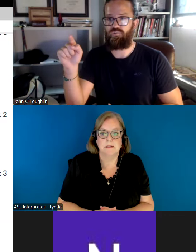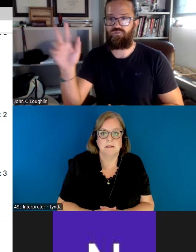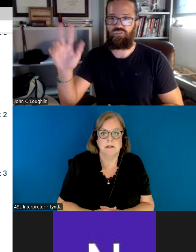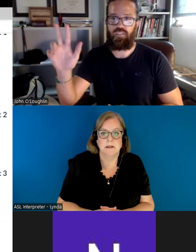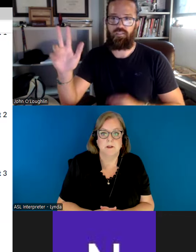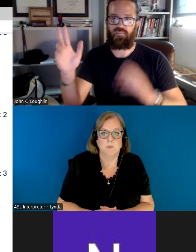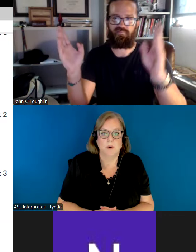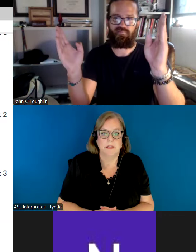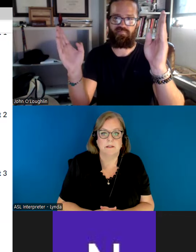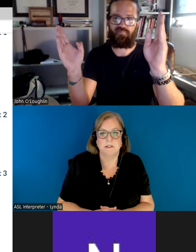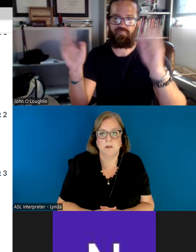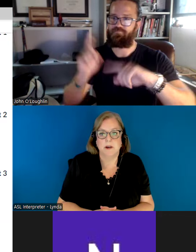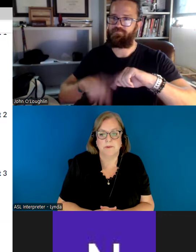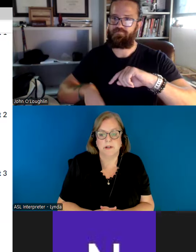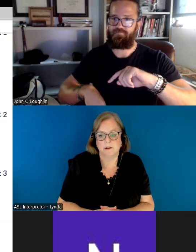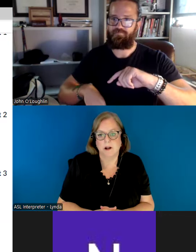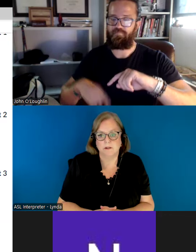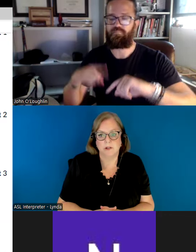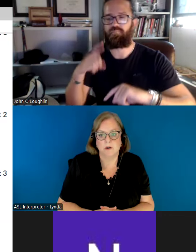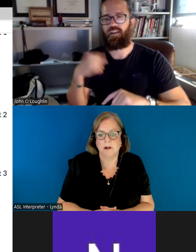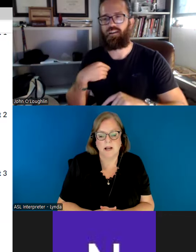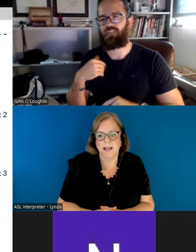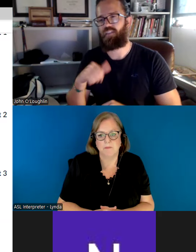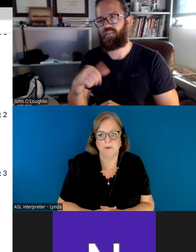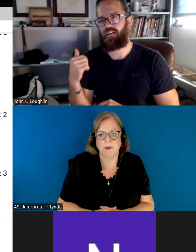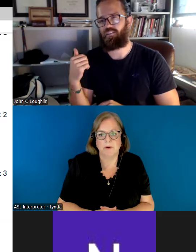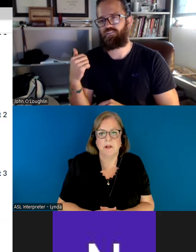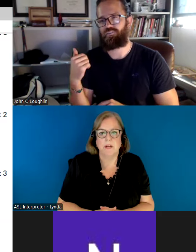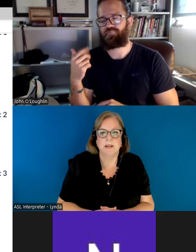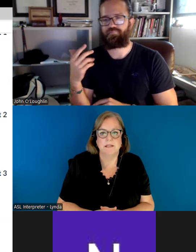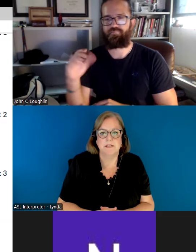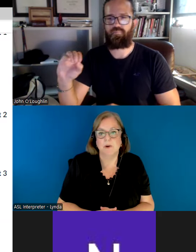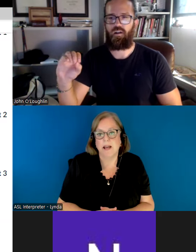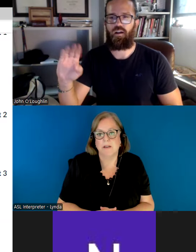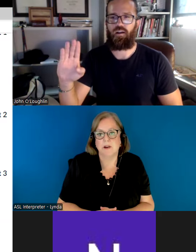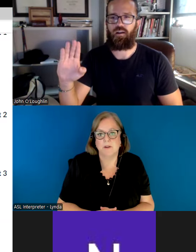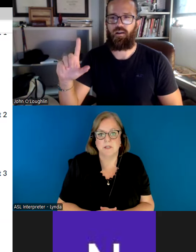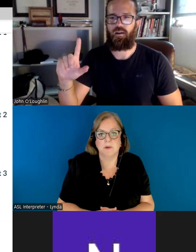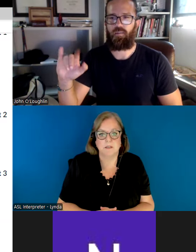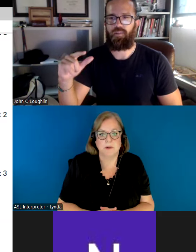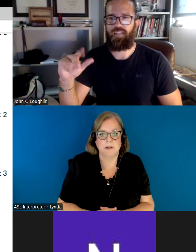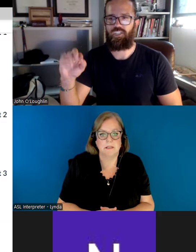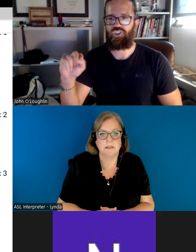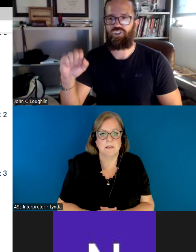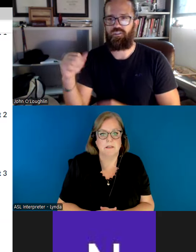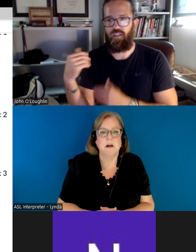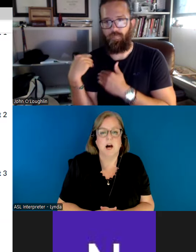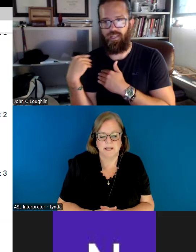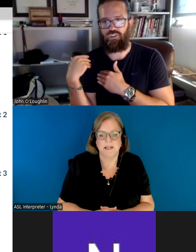in the morning until about three o'clock or so. I can't meet with you because I do have other responsibilities,